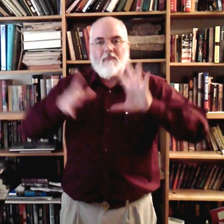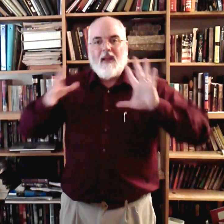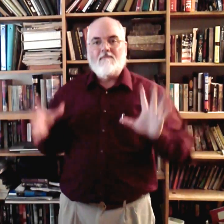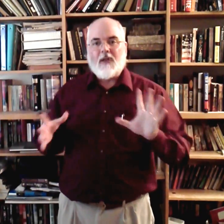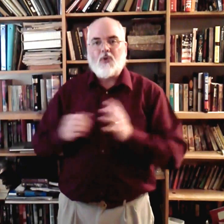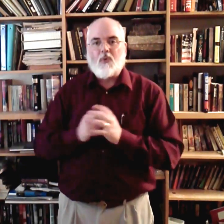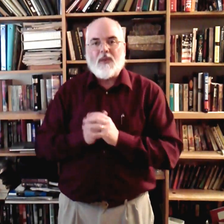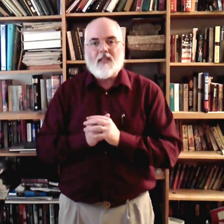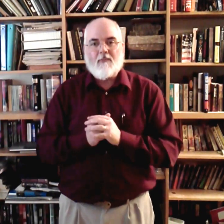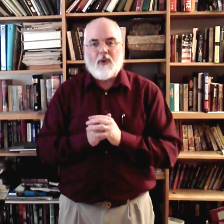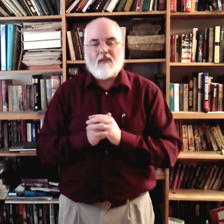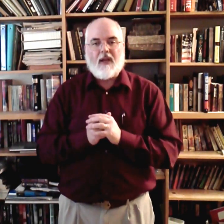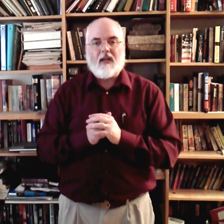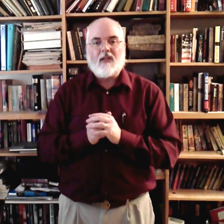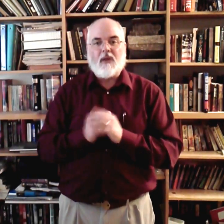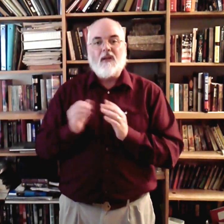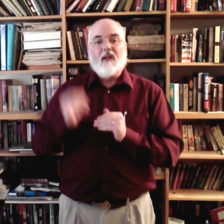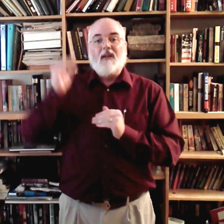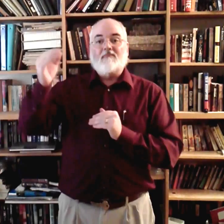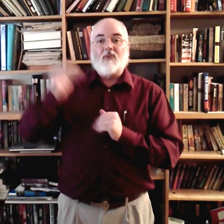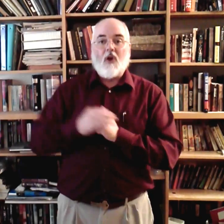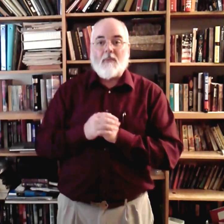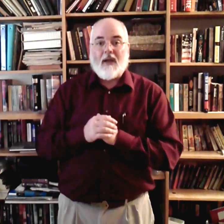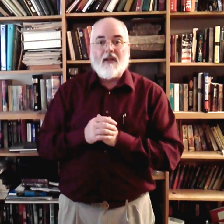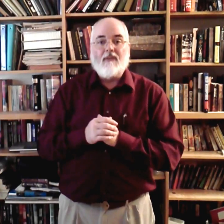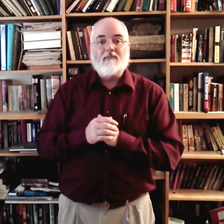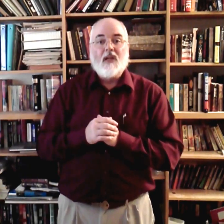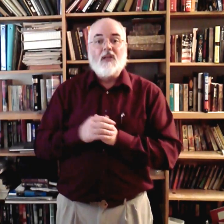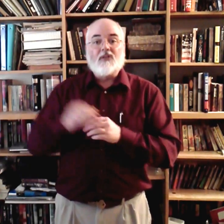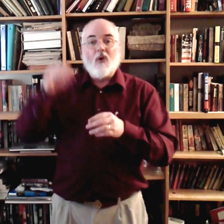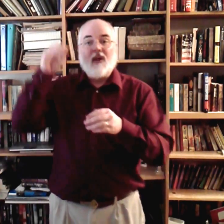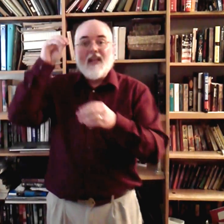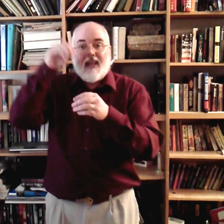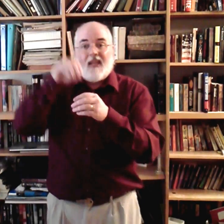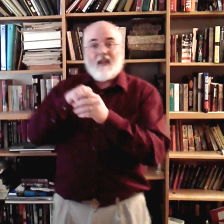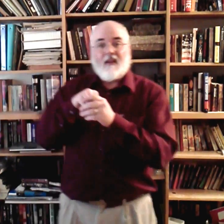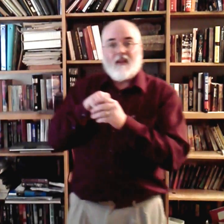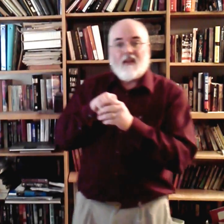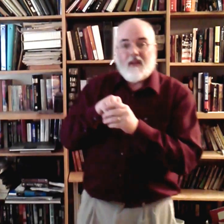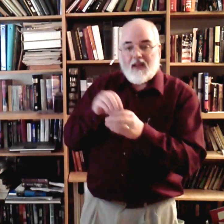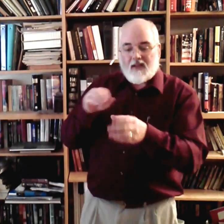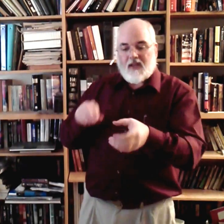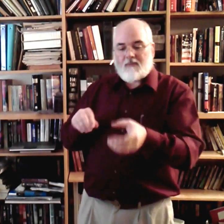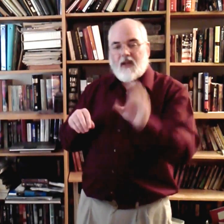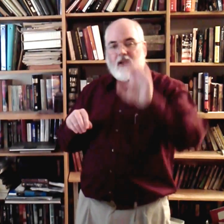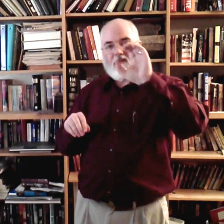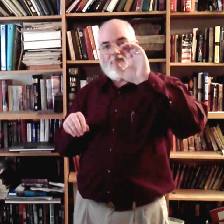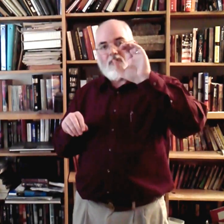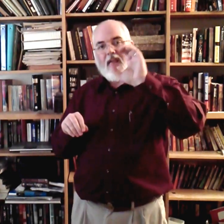to make sure we separate that as we talk about heaven. So, in, take sort of a